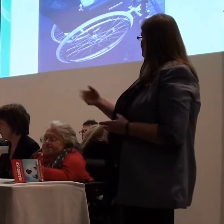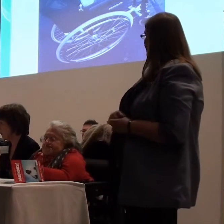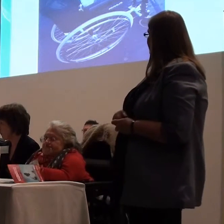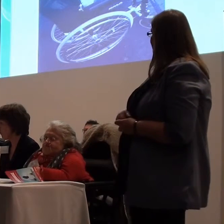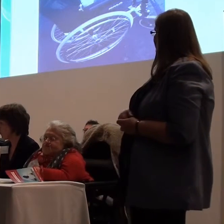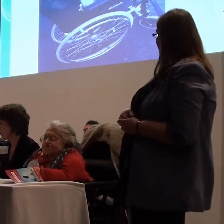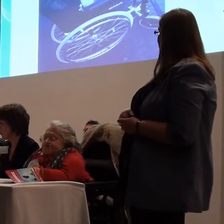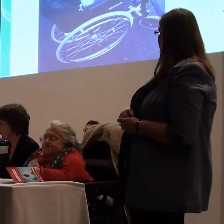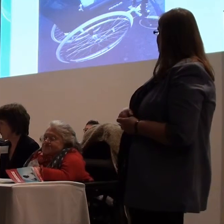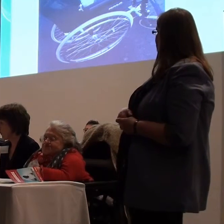The next one please.